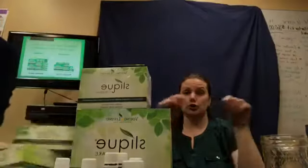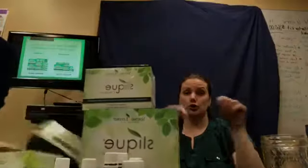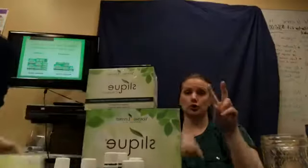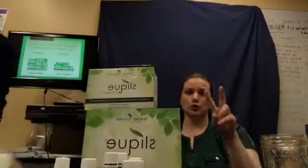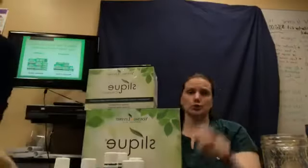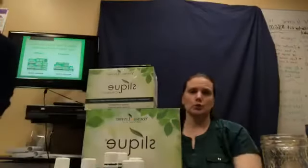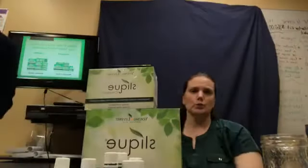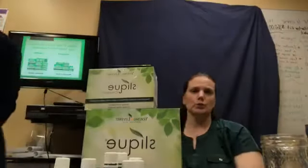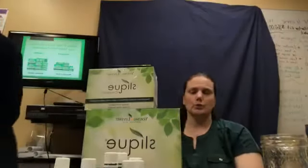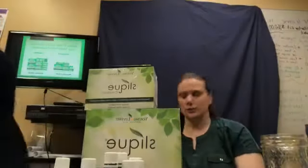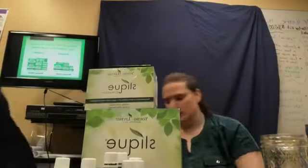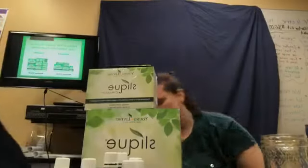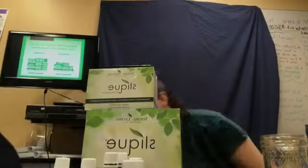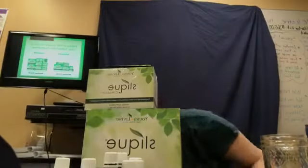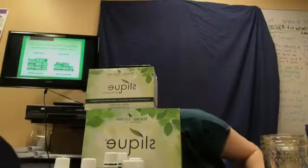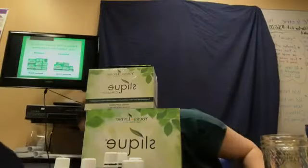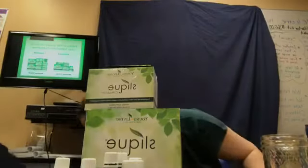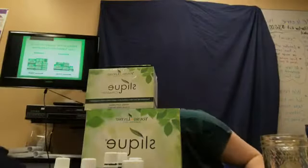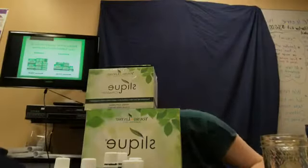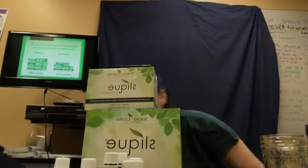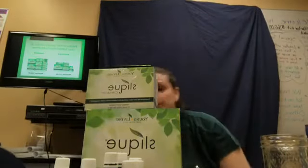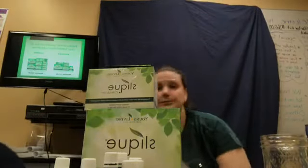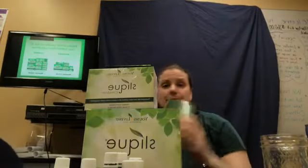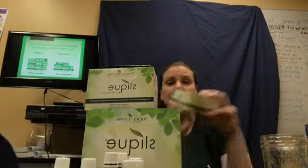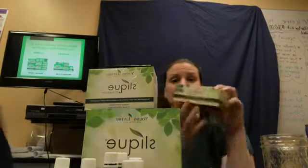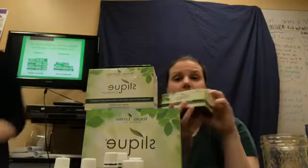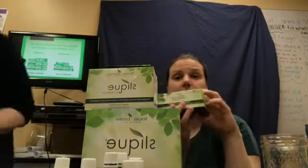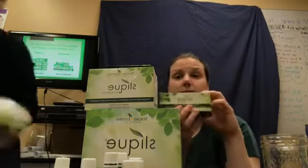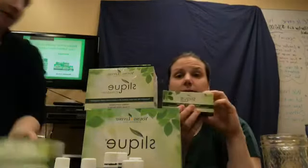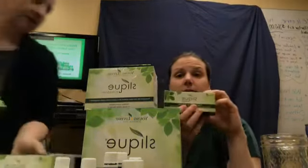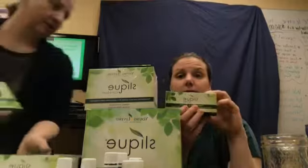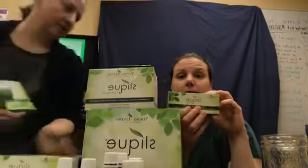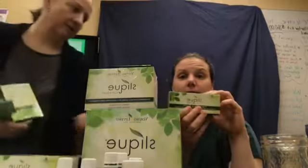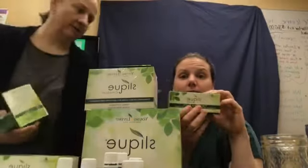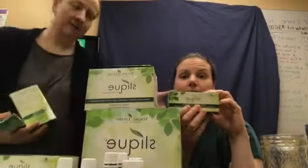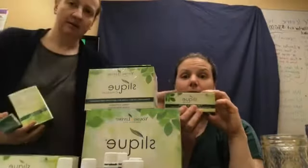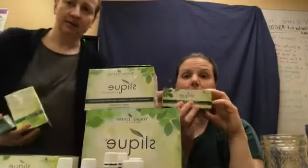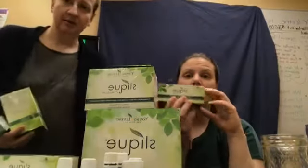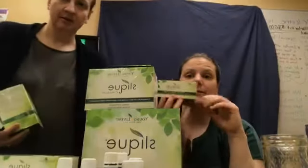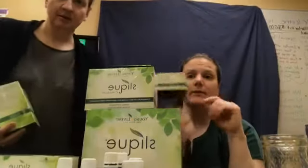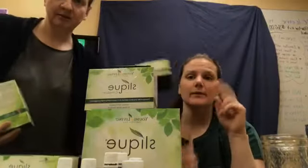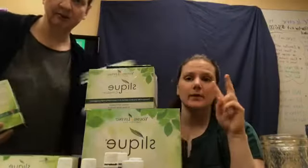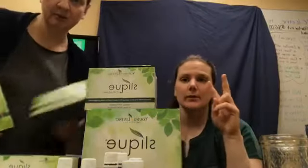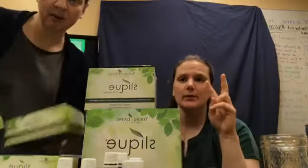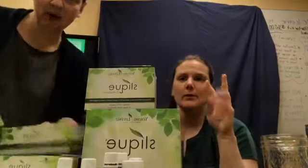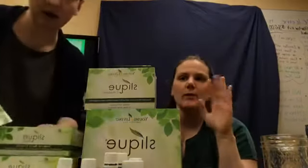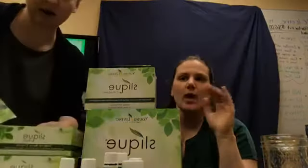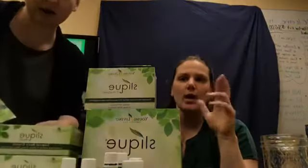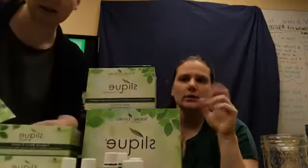Whoops. Throw it everywhere. Two of the Bars.